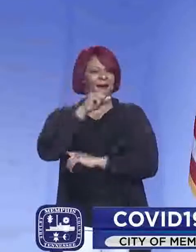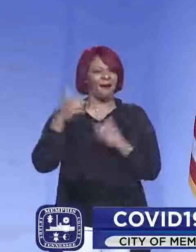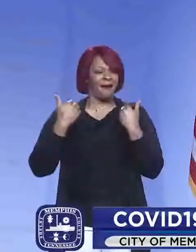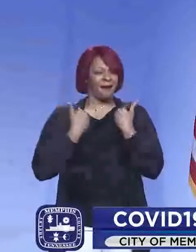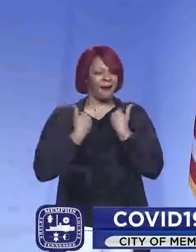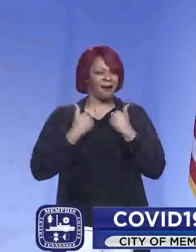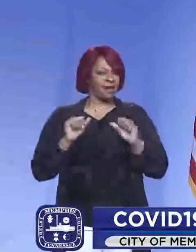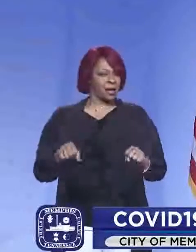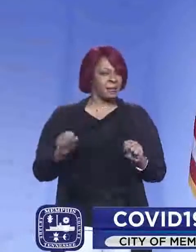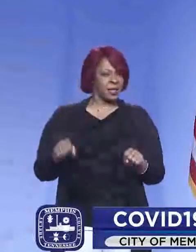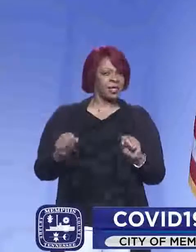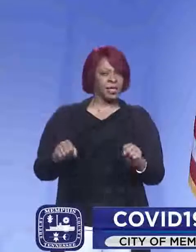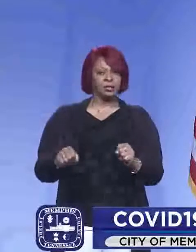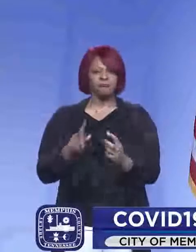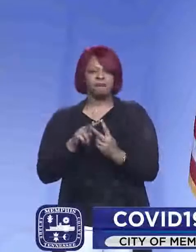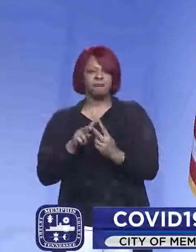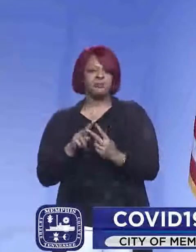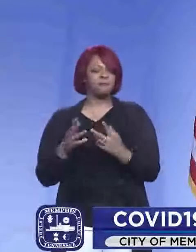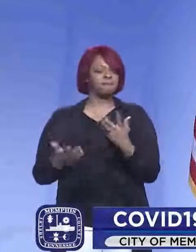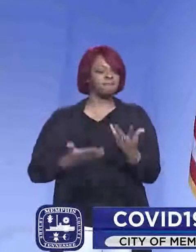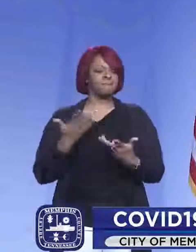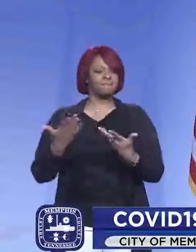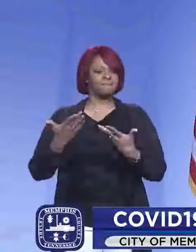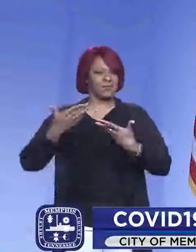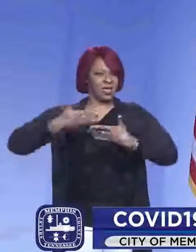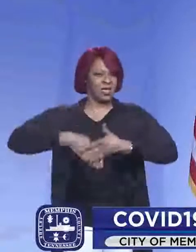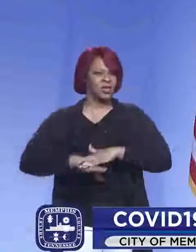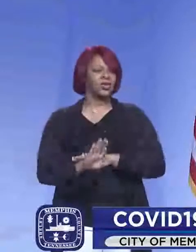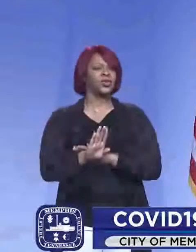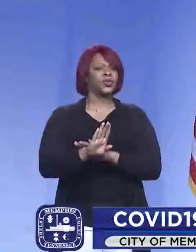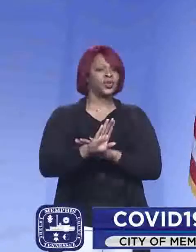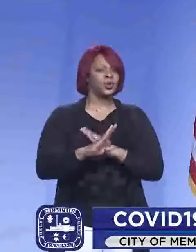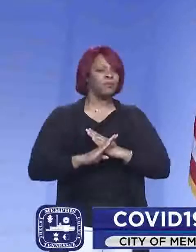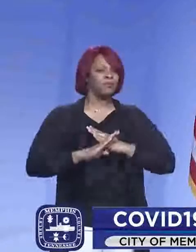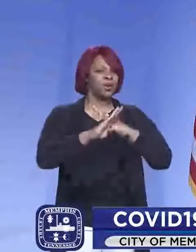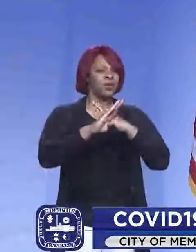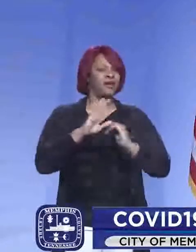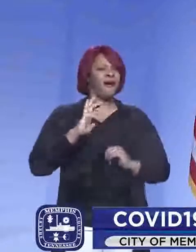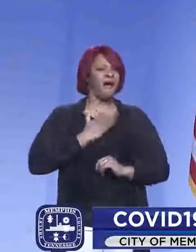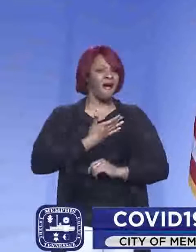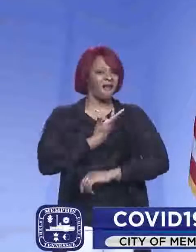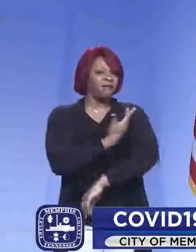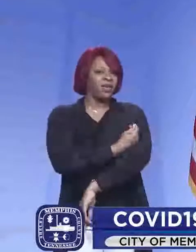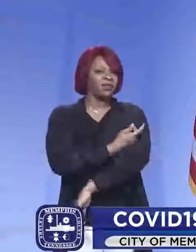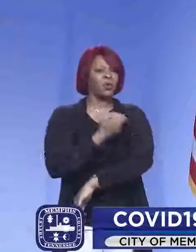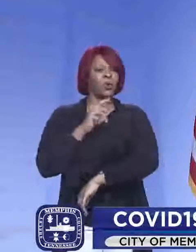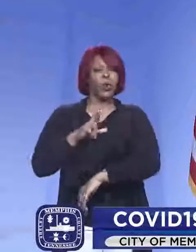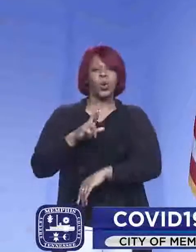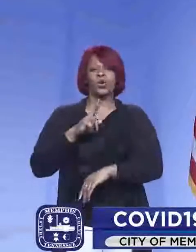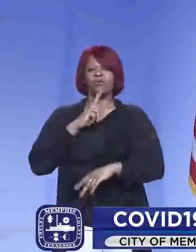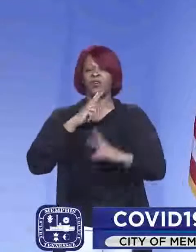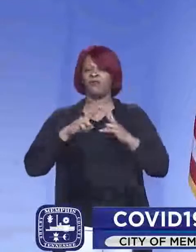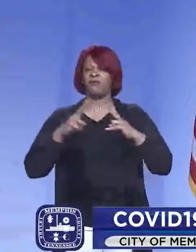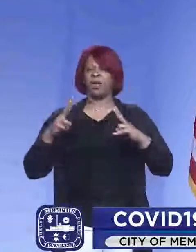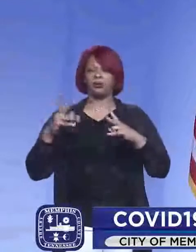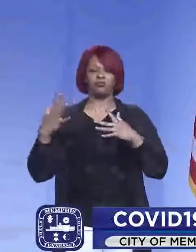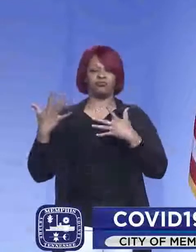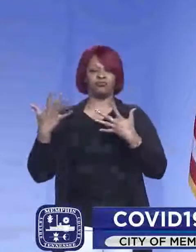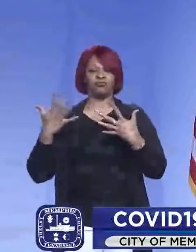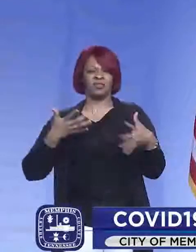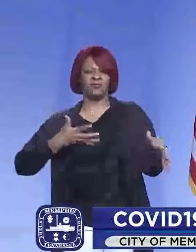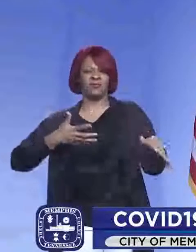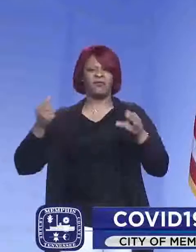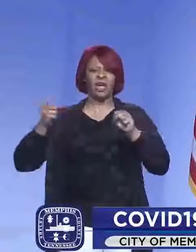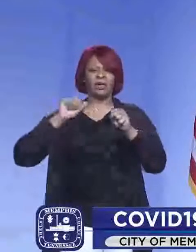the ability to either evade the protection of the vaccine or they're super spreading highly